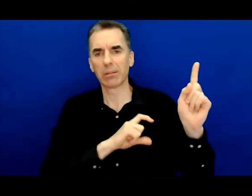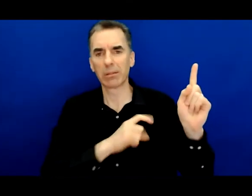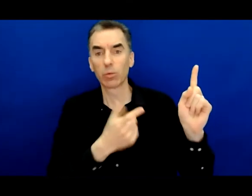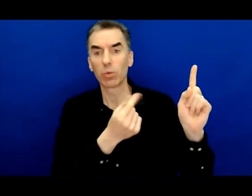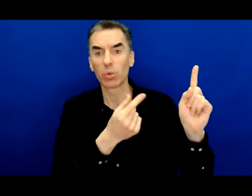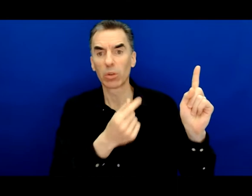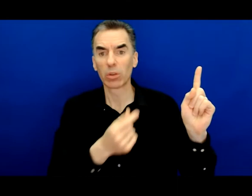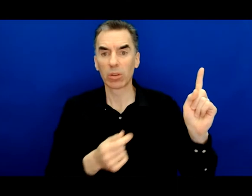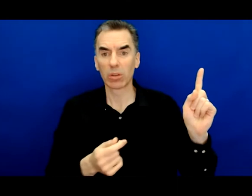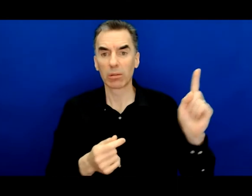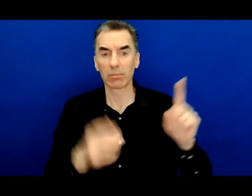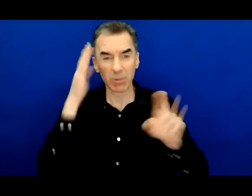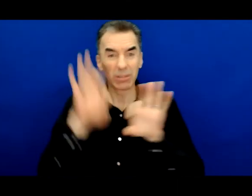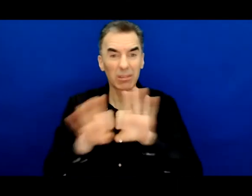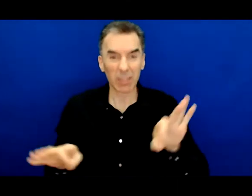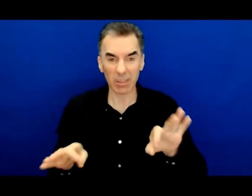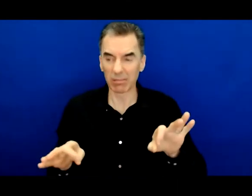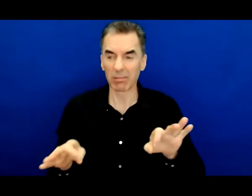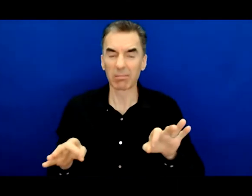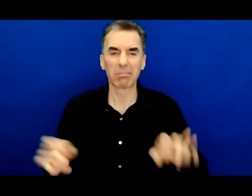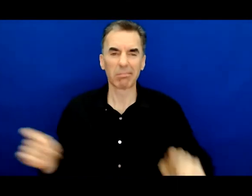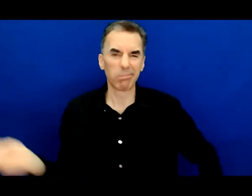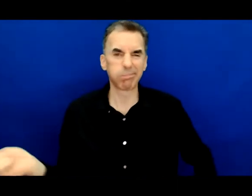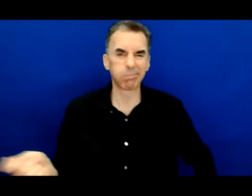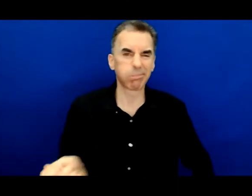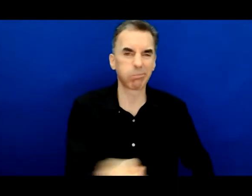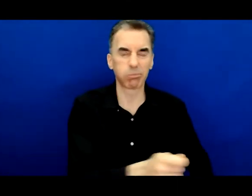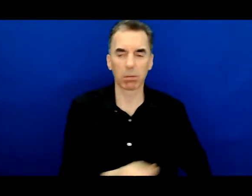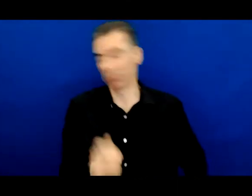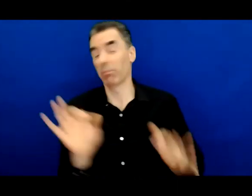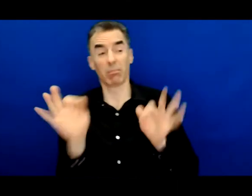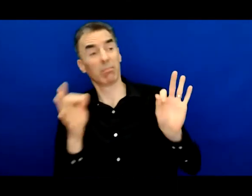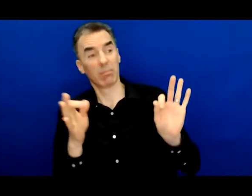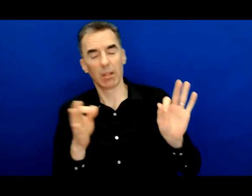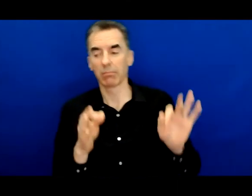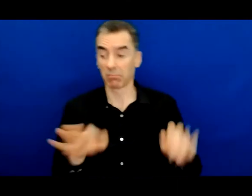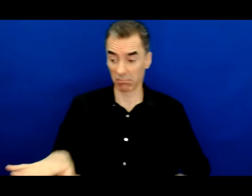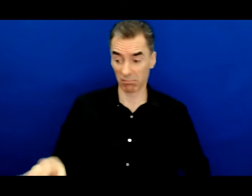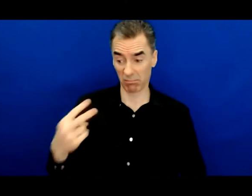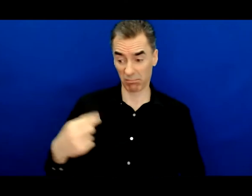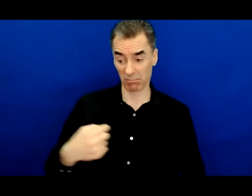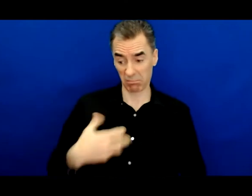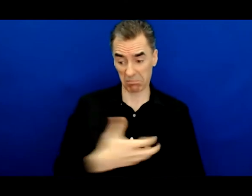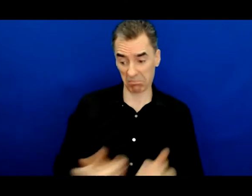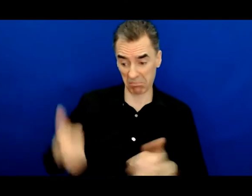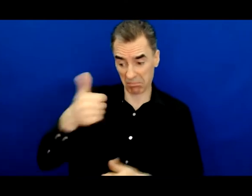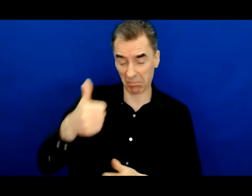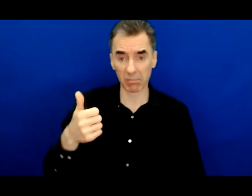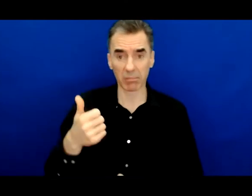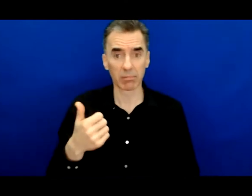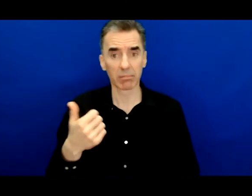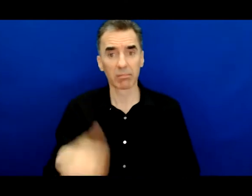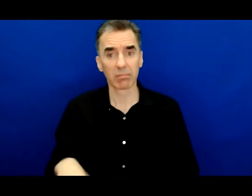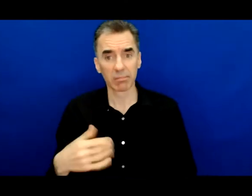Banging his nightstick on the cells. It's an obnoxious reminder of who's in charge. At Auburn, the COs kept the old